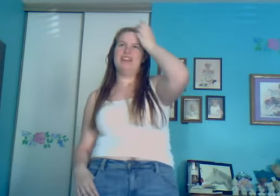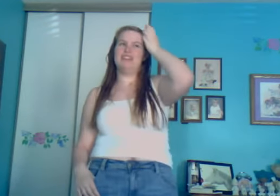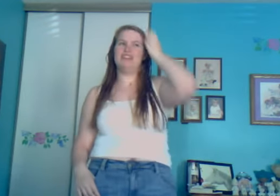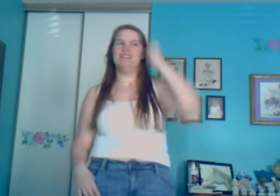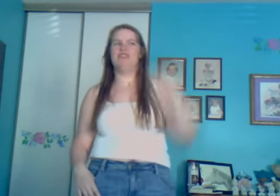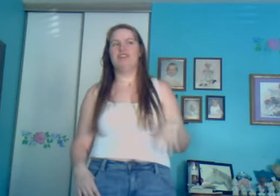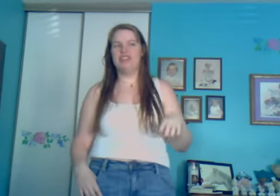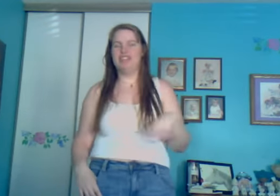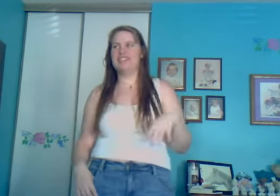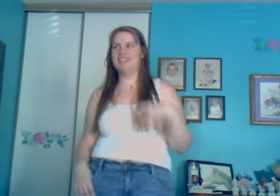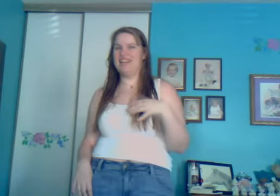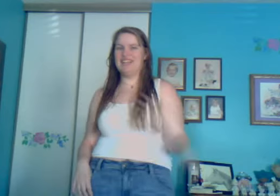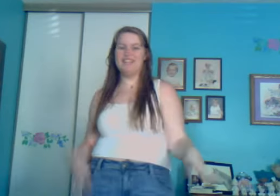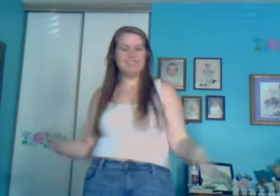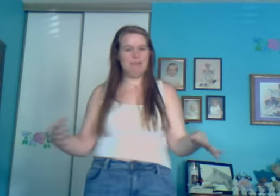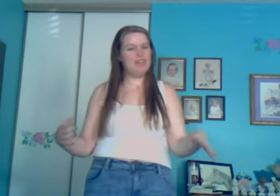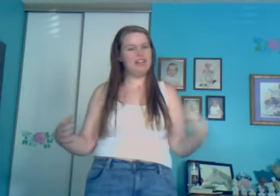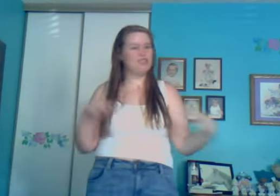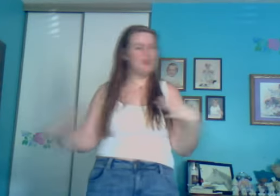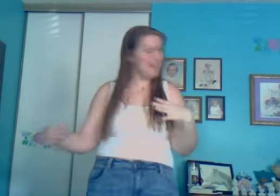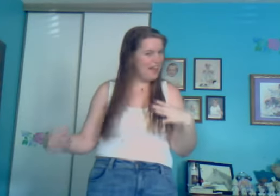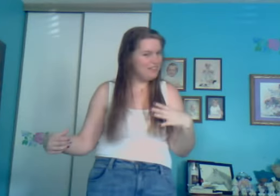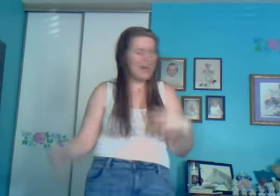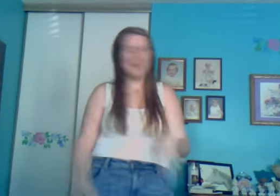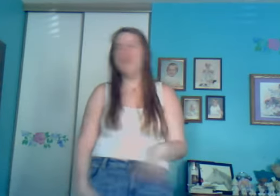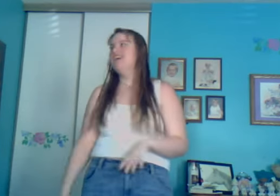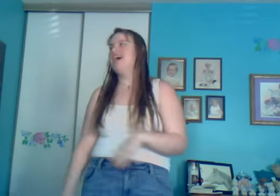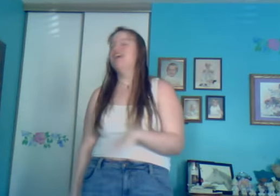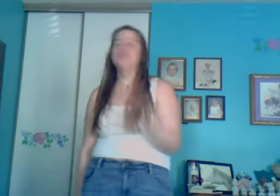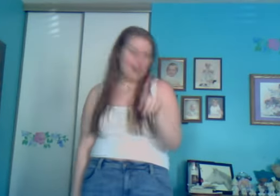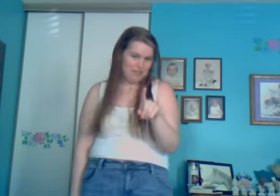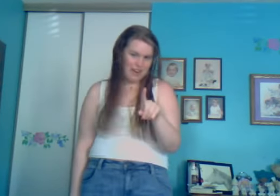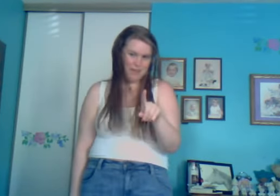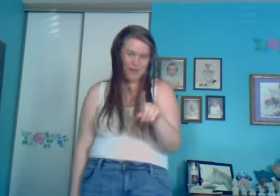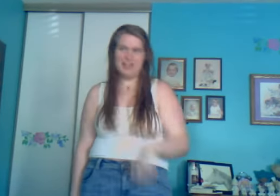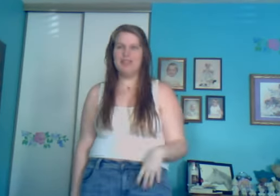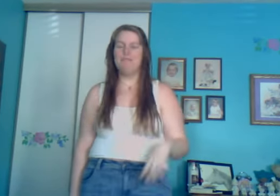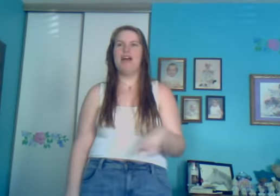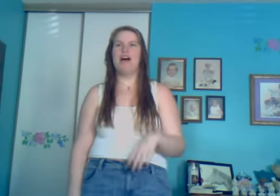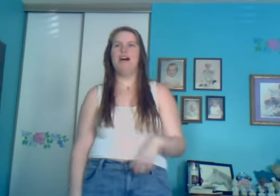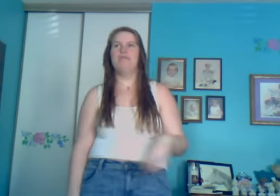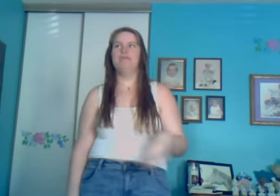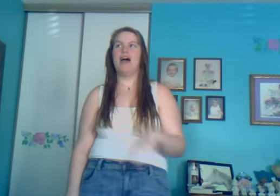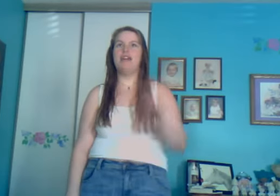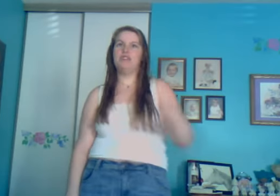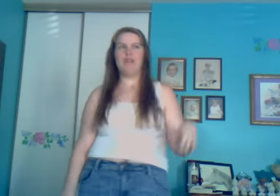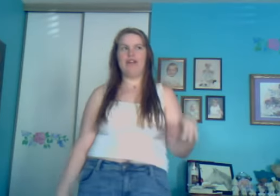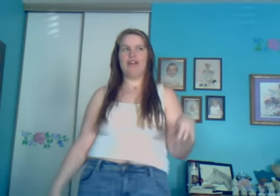started to feel nauseous because I'd eaten something, like, shortly after that. Yeah, not recommended. But I do plan on going